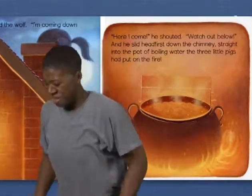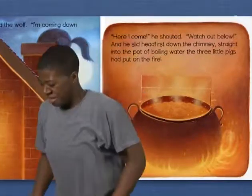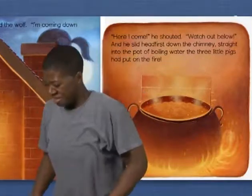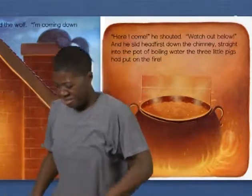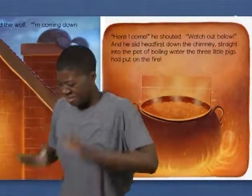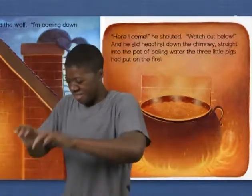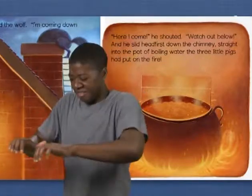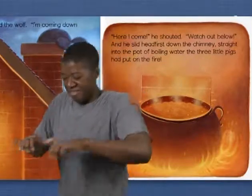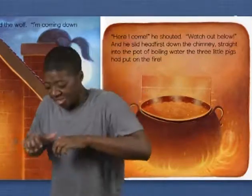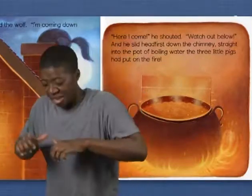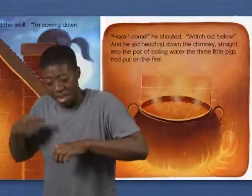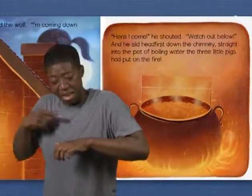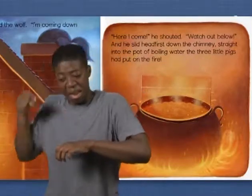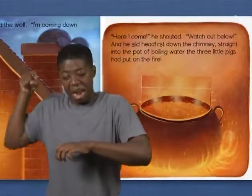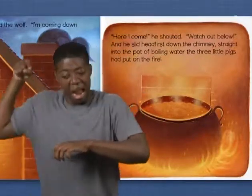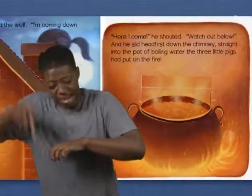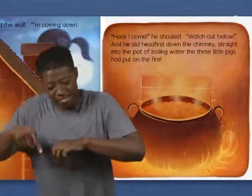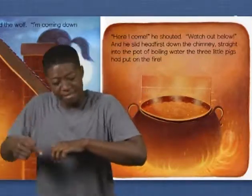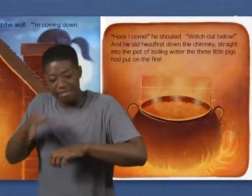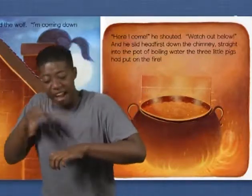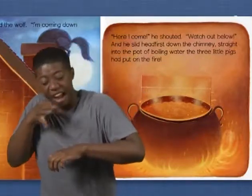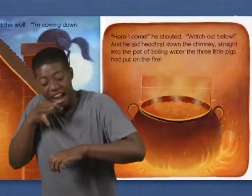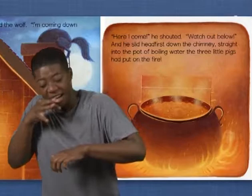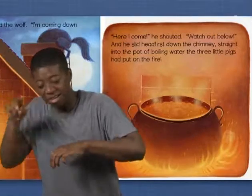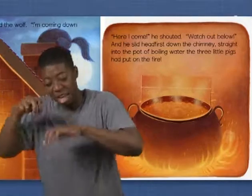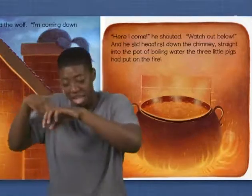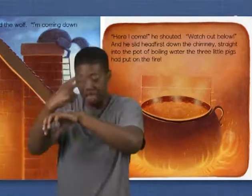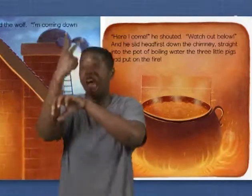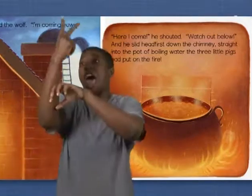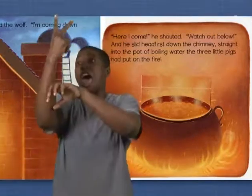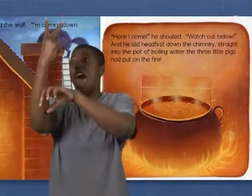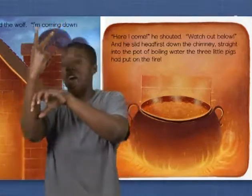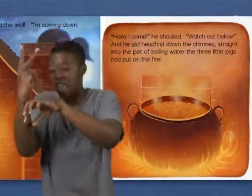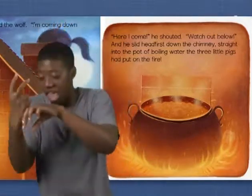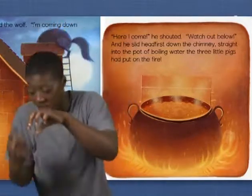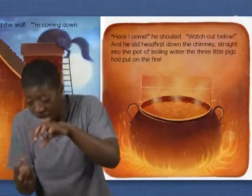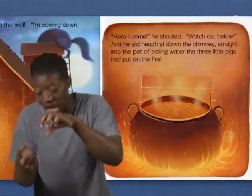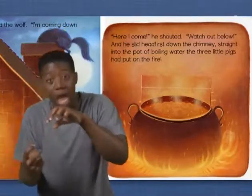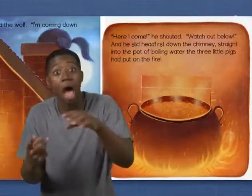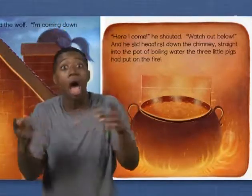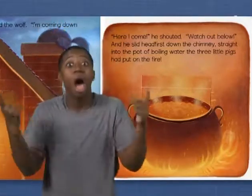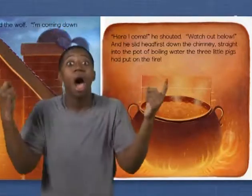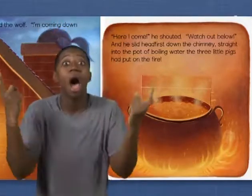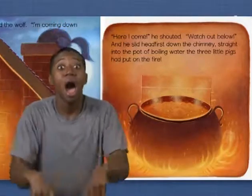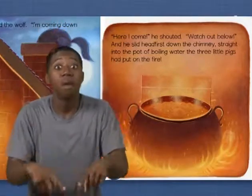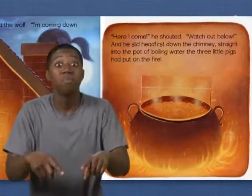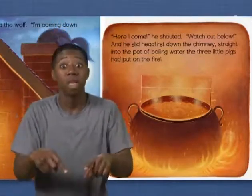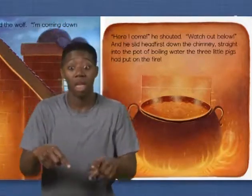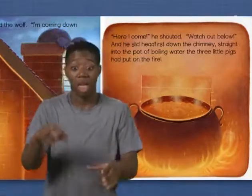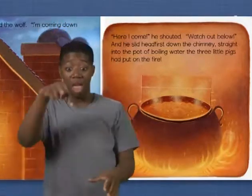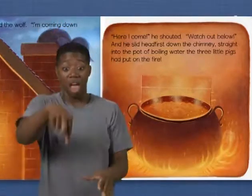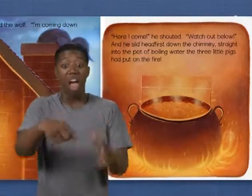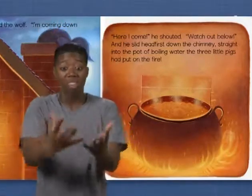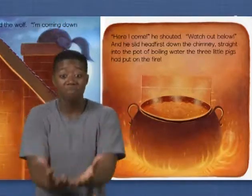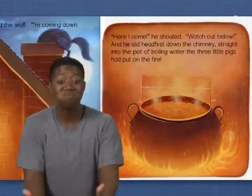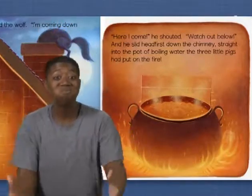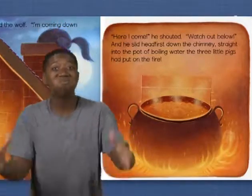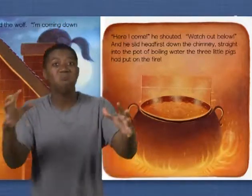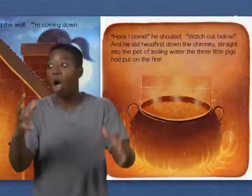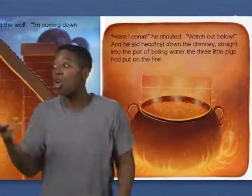Here I come, he shouted. Watch out, Billow! And he slid